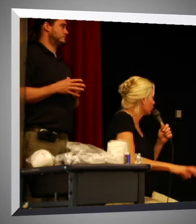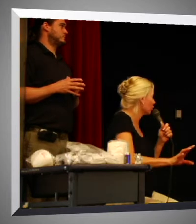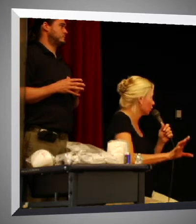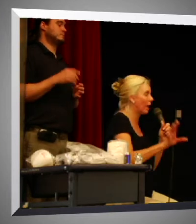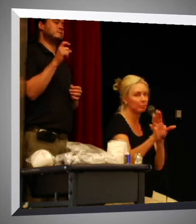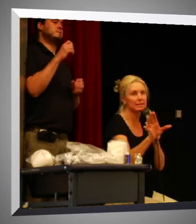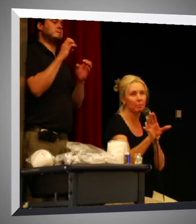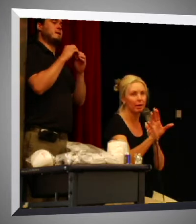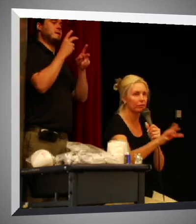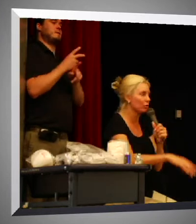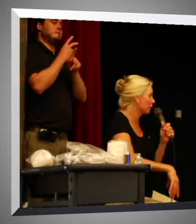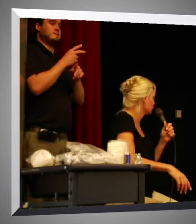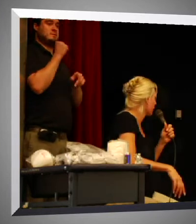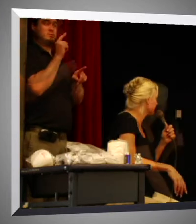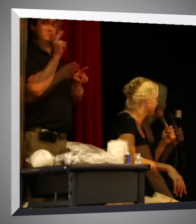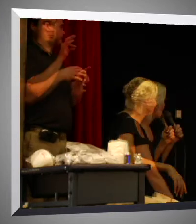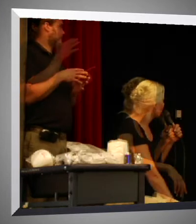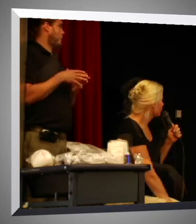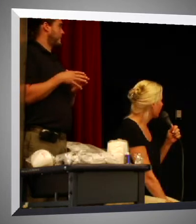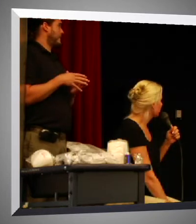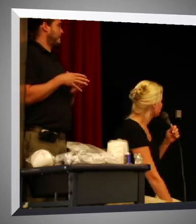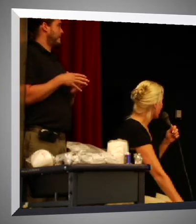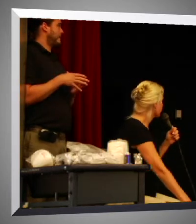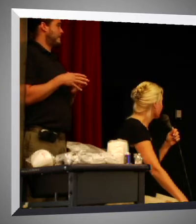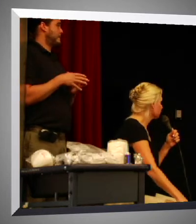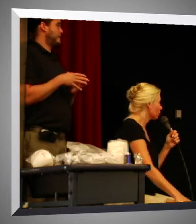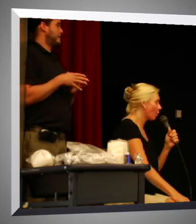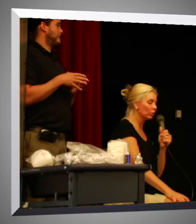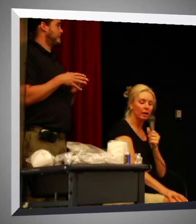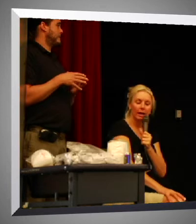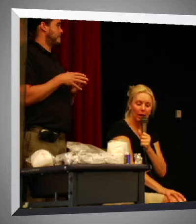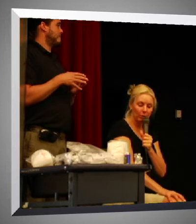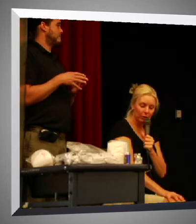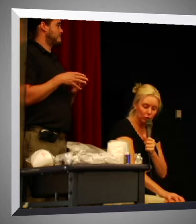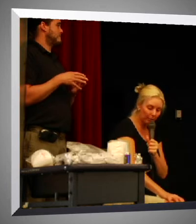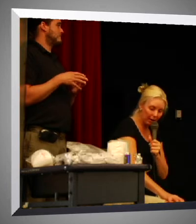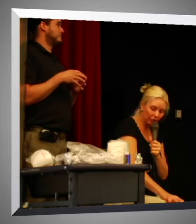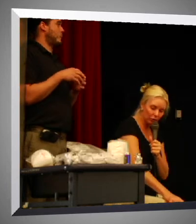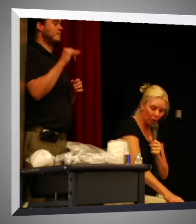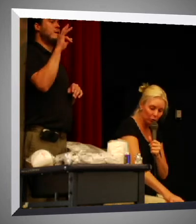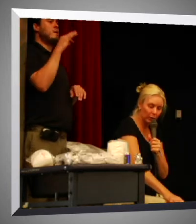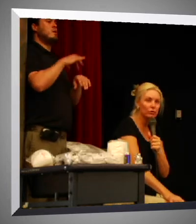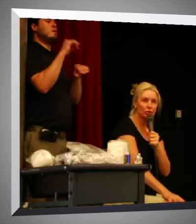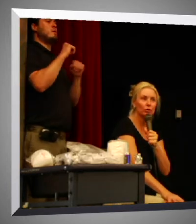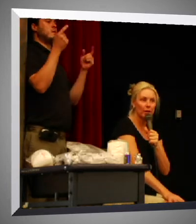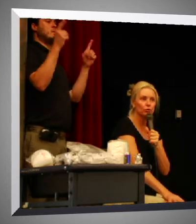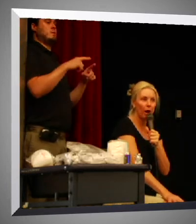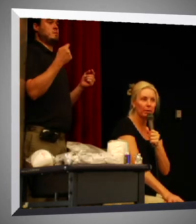as peace of mind for you and your child. The earthquake, drop, cover, and hold. Now, the drop, cover, and hold, we used to do it as drop,